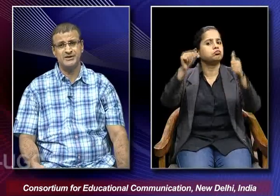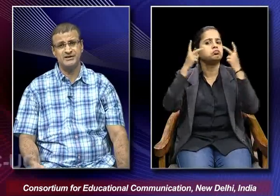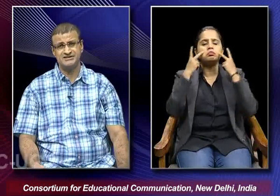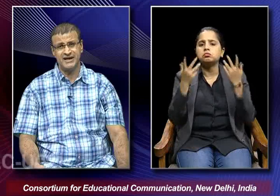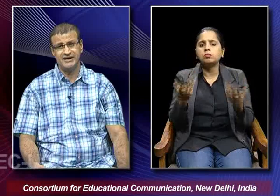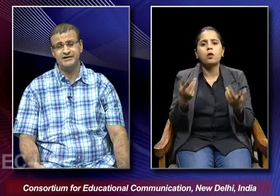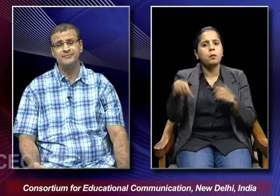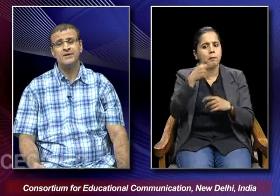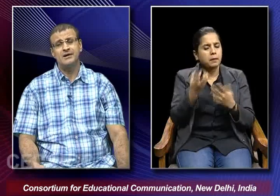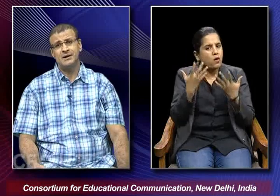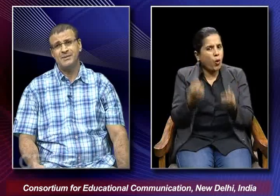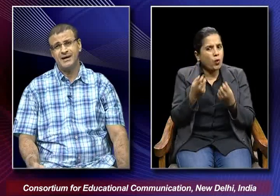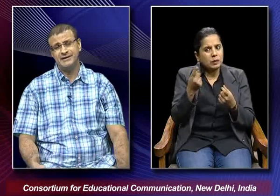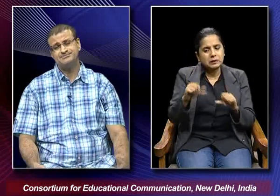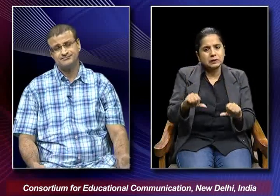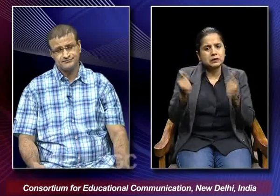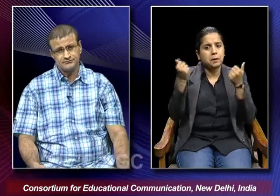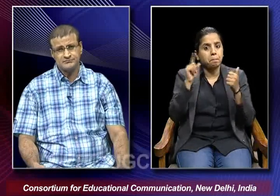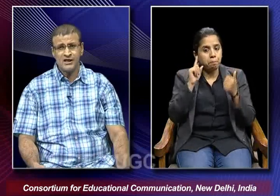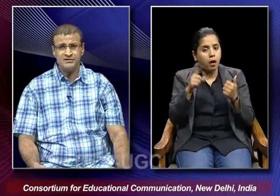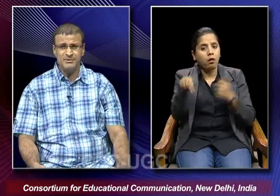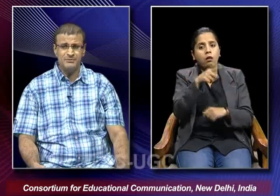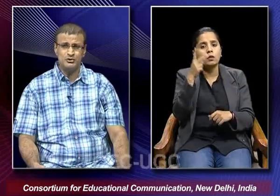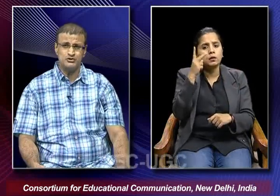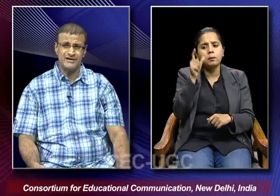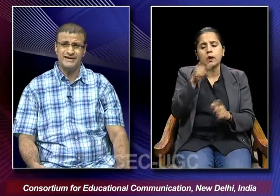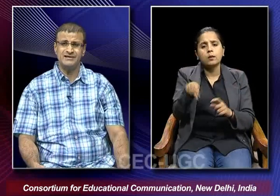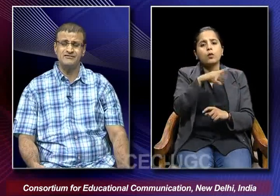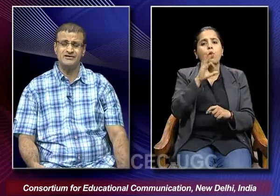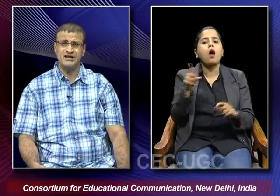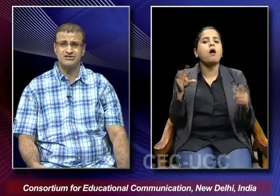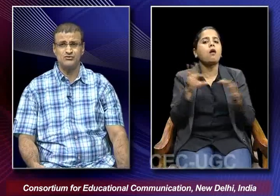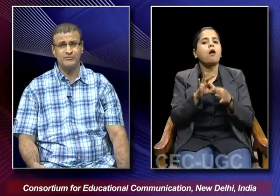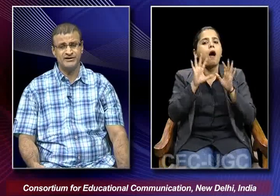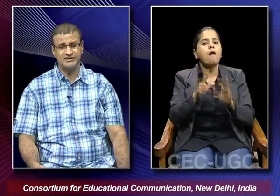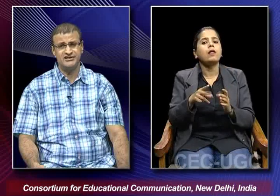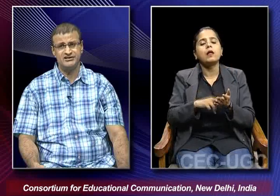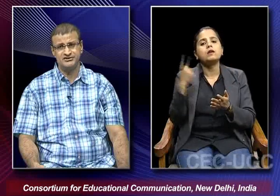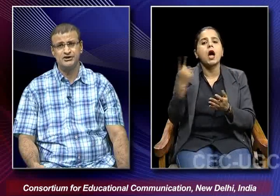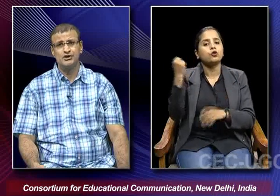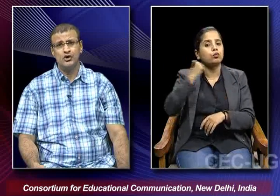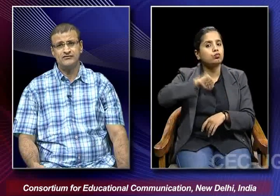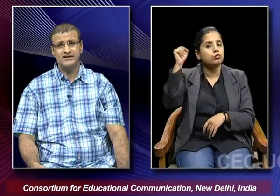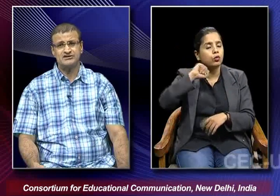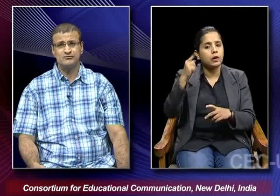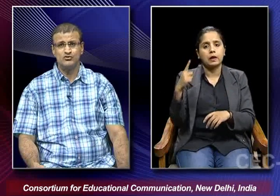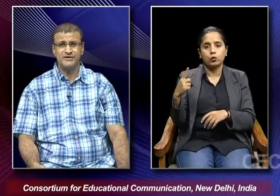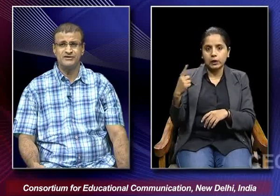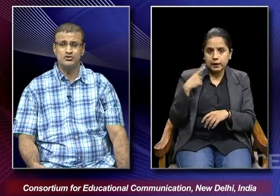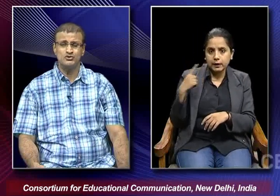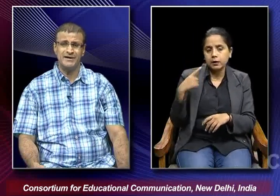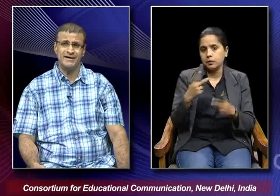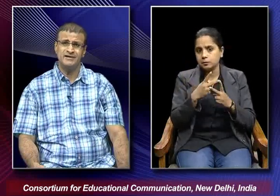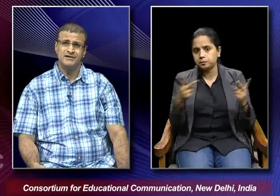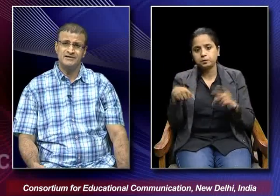was being desired by the people those who were connected with the national movement the leaders of the national movement